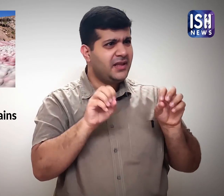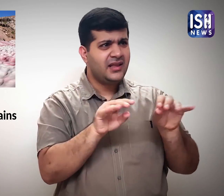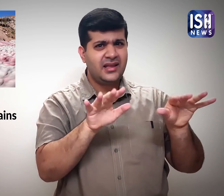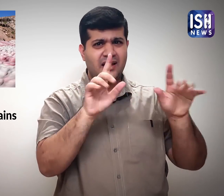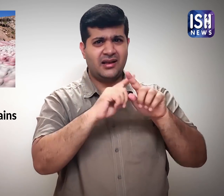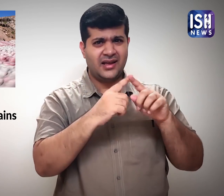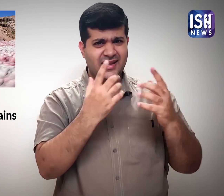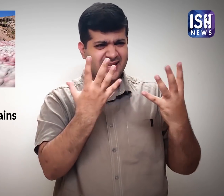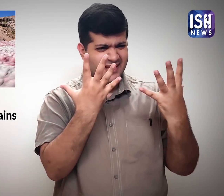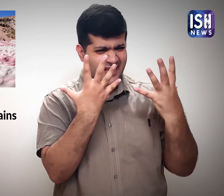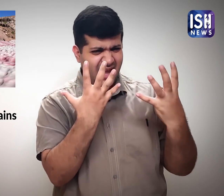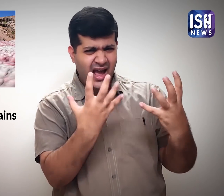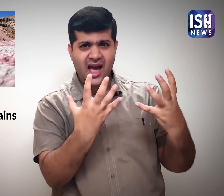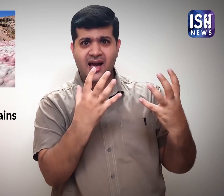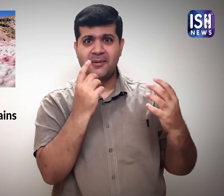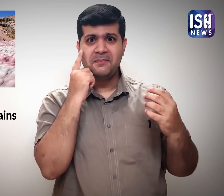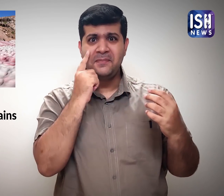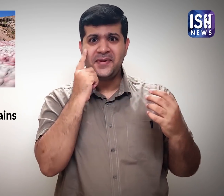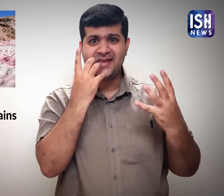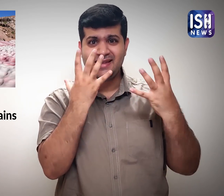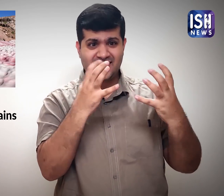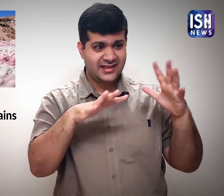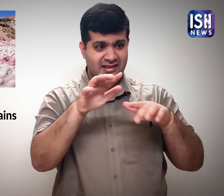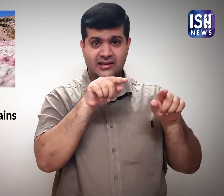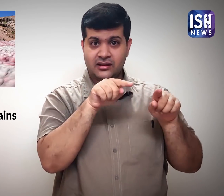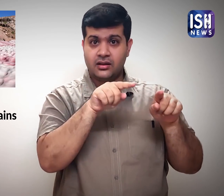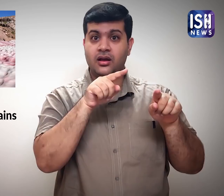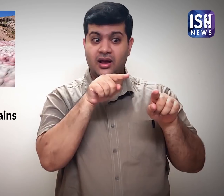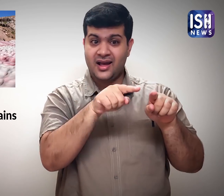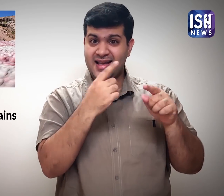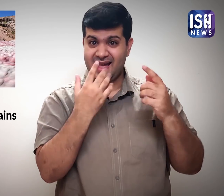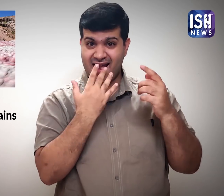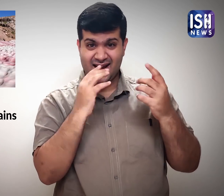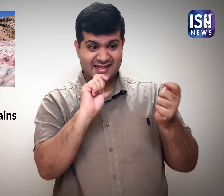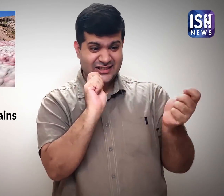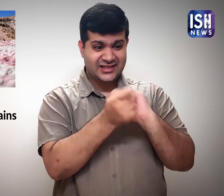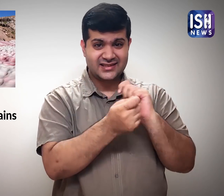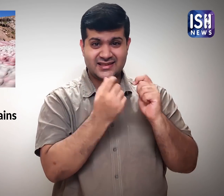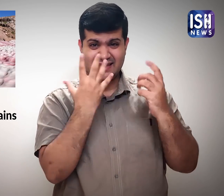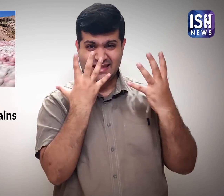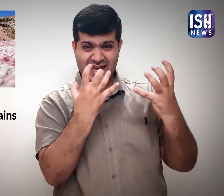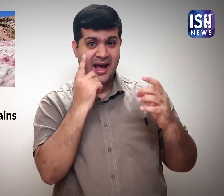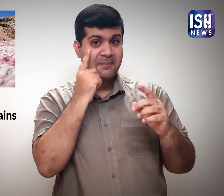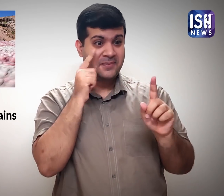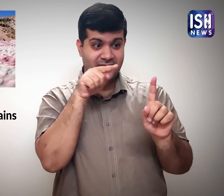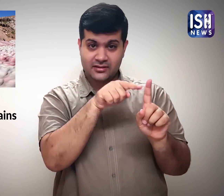The algae darkens the snow due to which it absorbs more heat, causing the snow to melt faster.